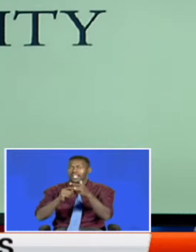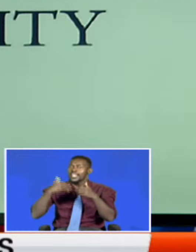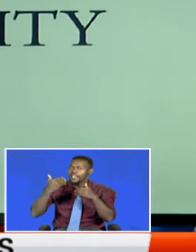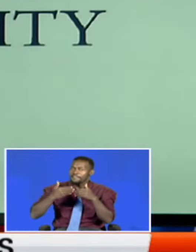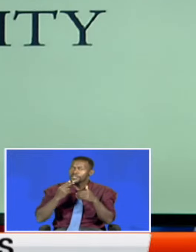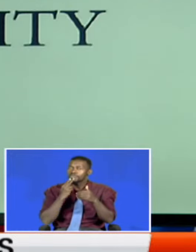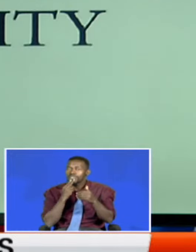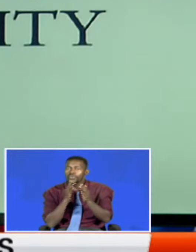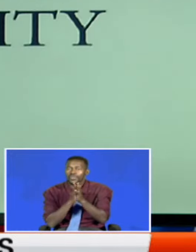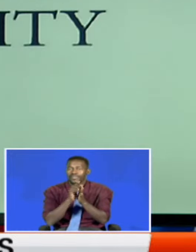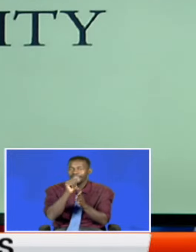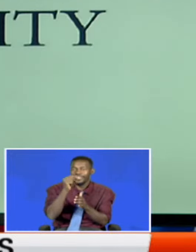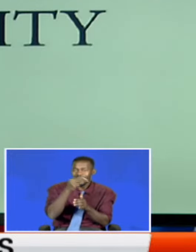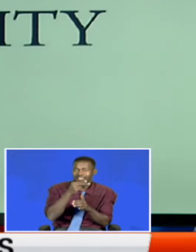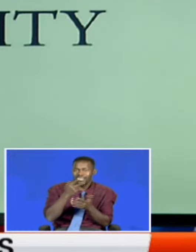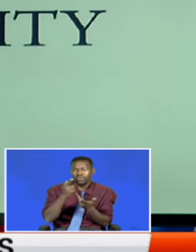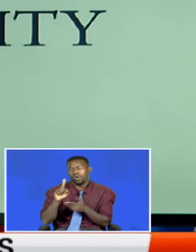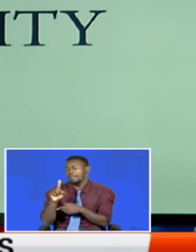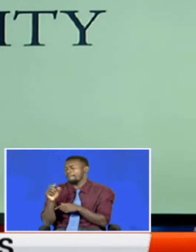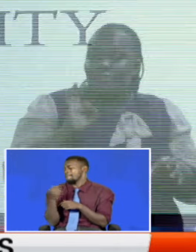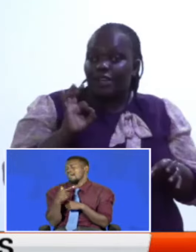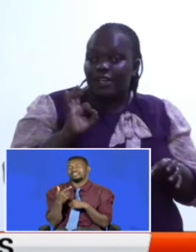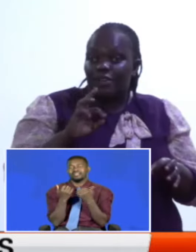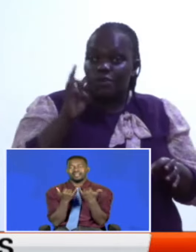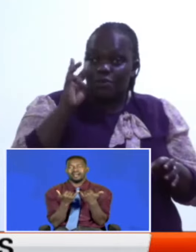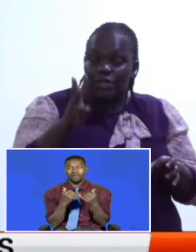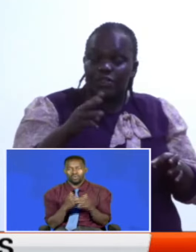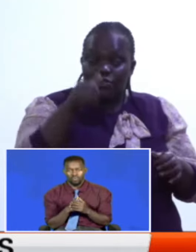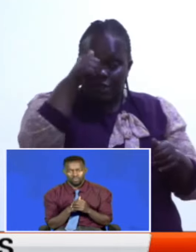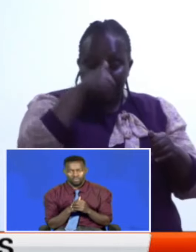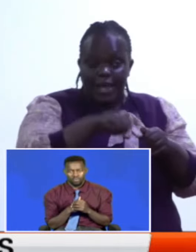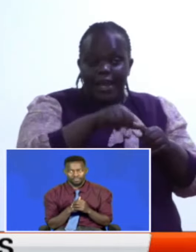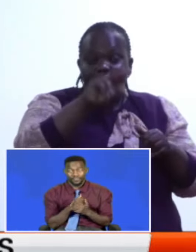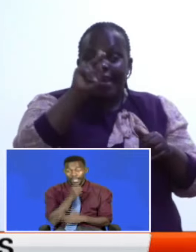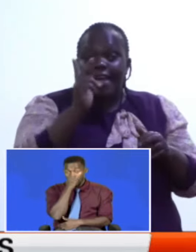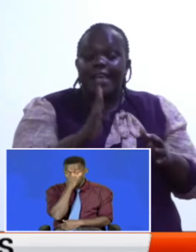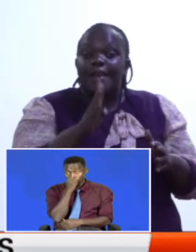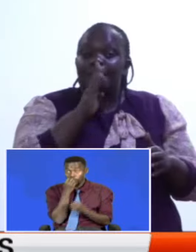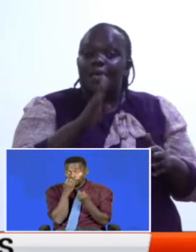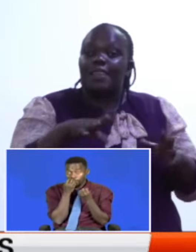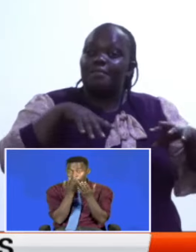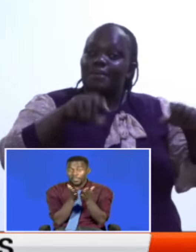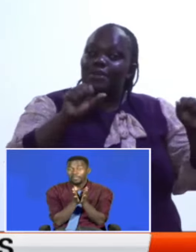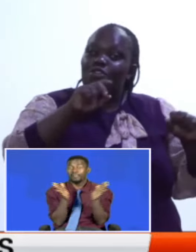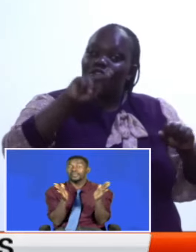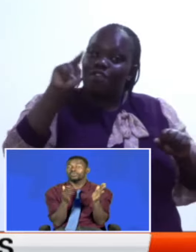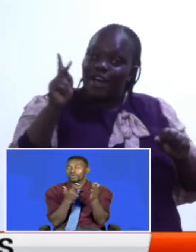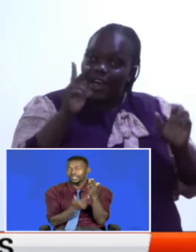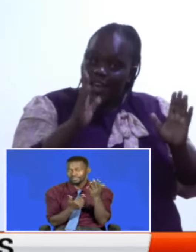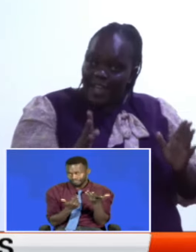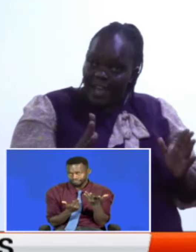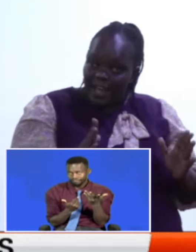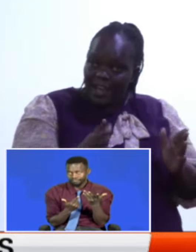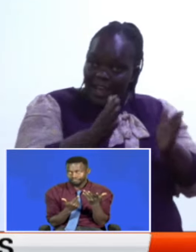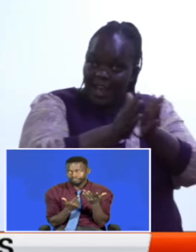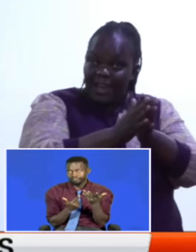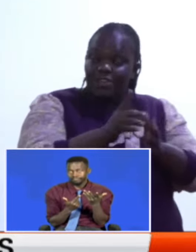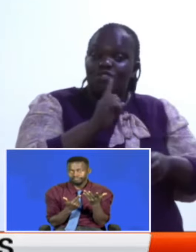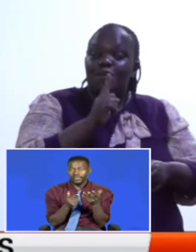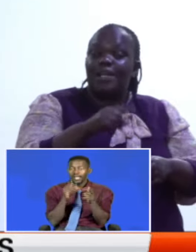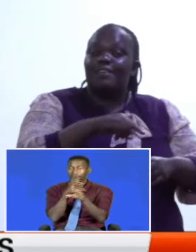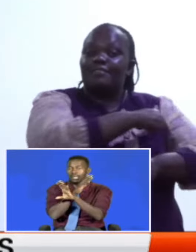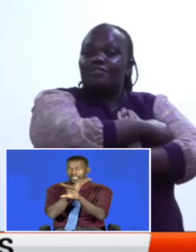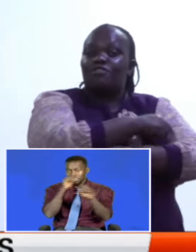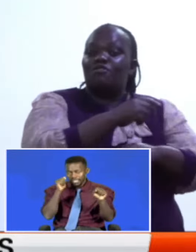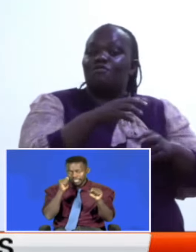over the last one month. I wish to remind Kenyans that being the President of the Republic of Kenya and Commander-in